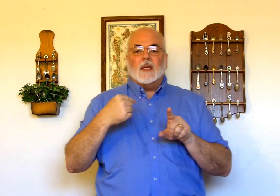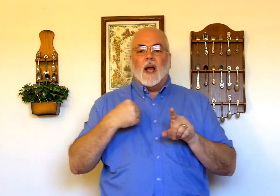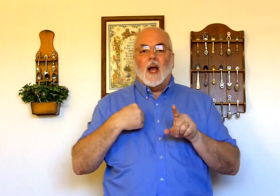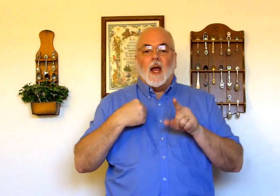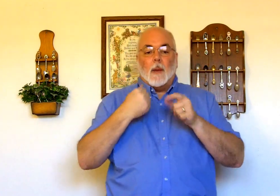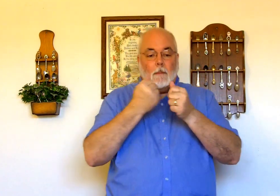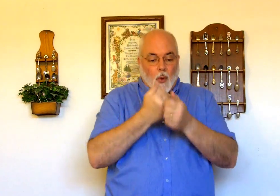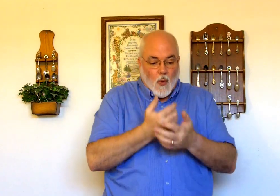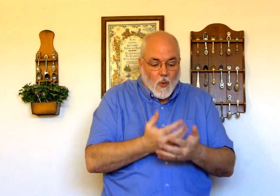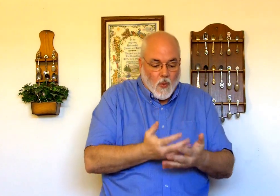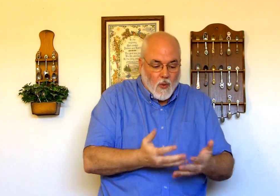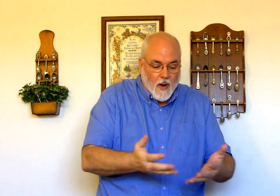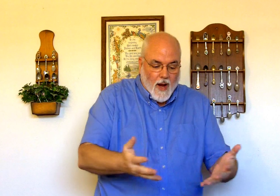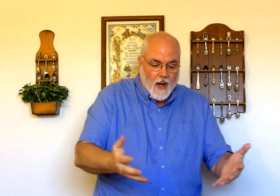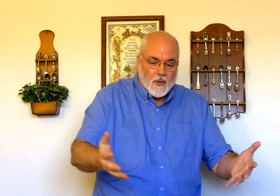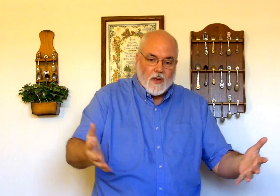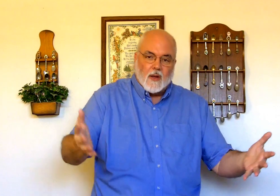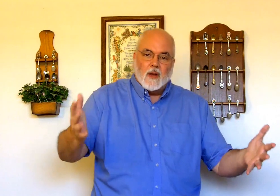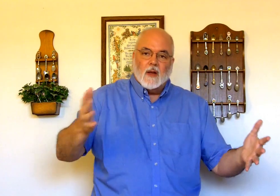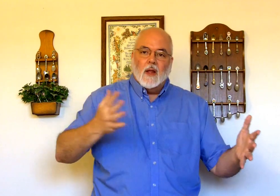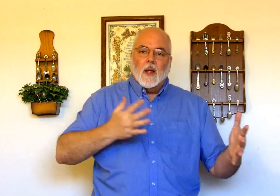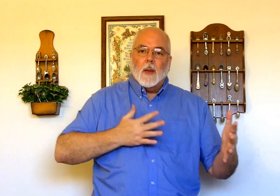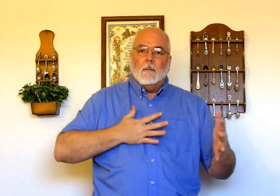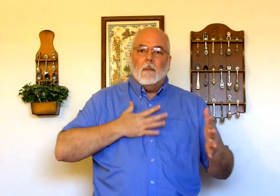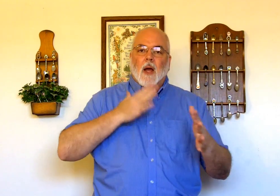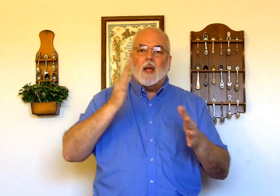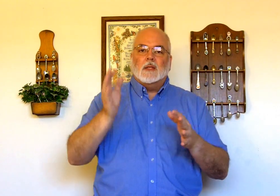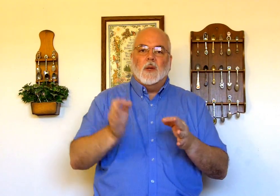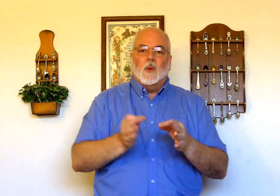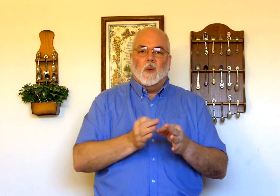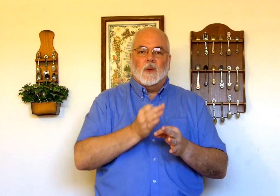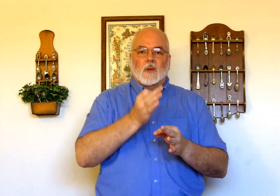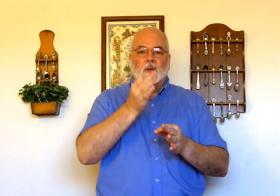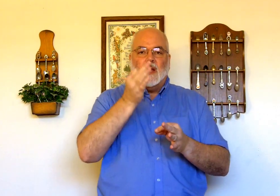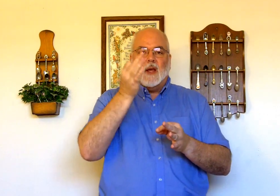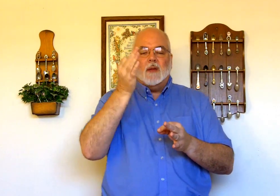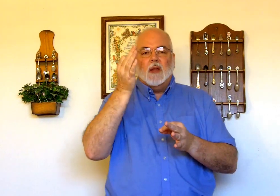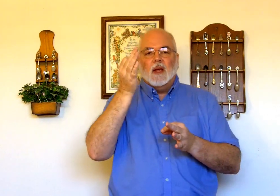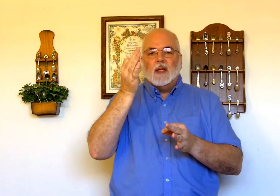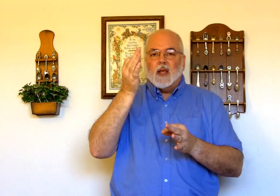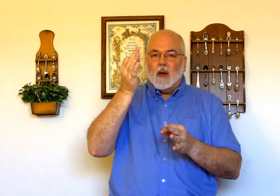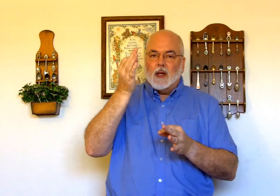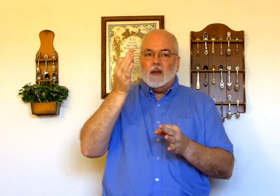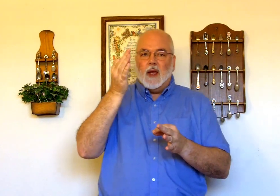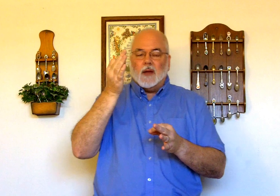I pour out my soul. Okay? See how I did that?